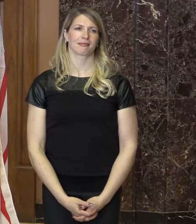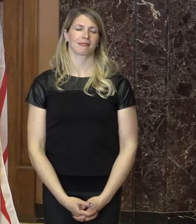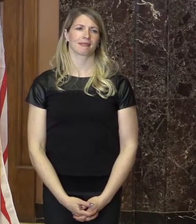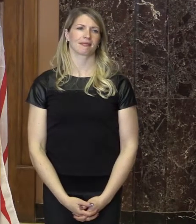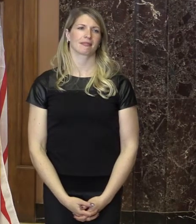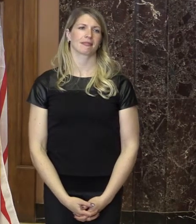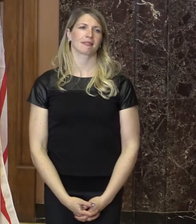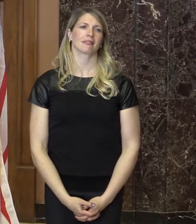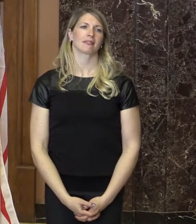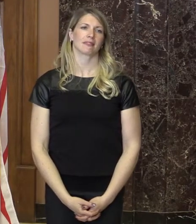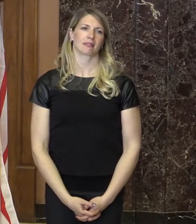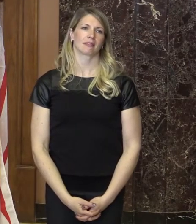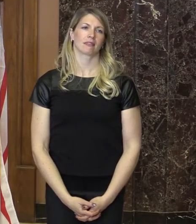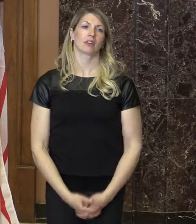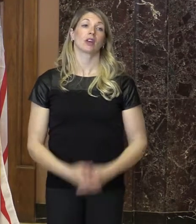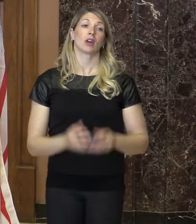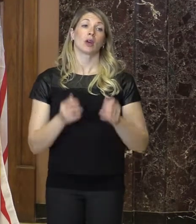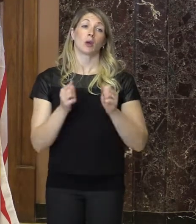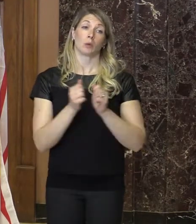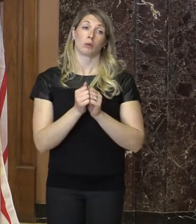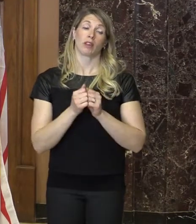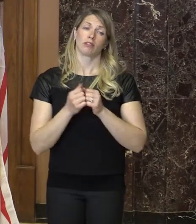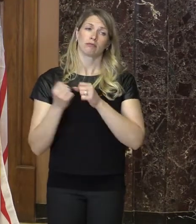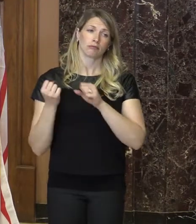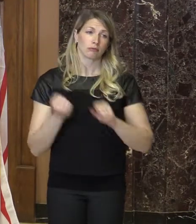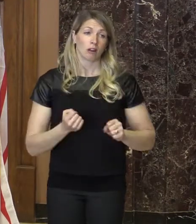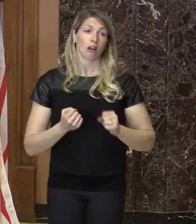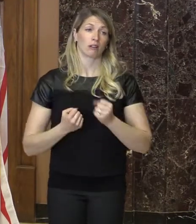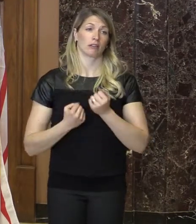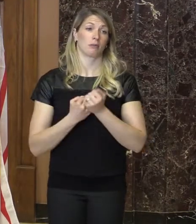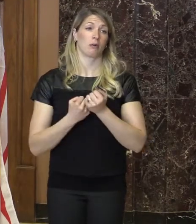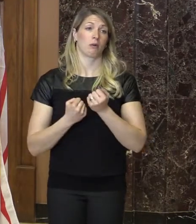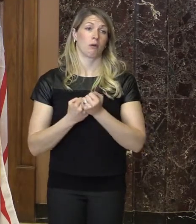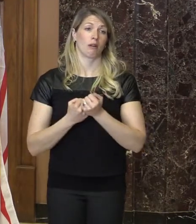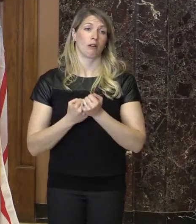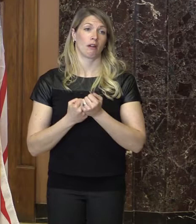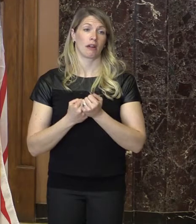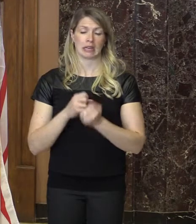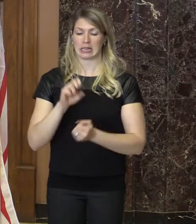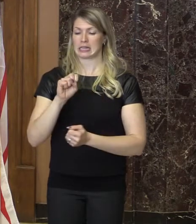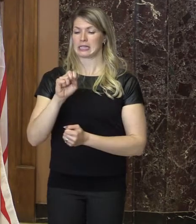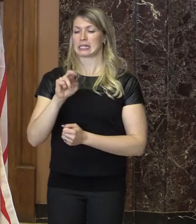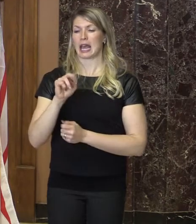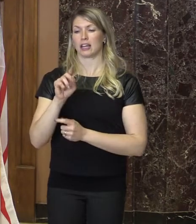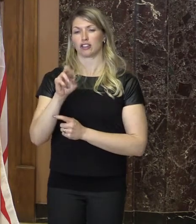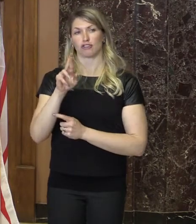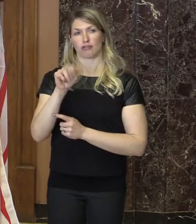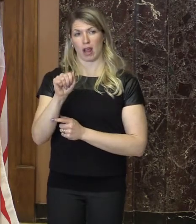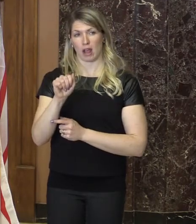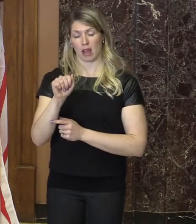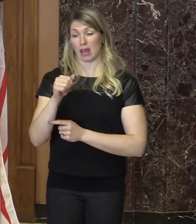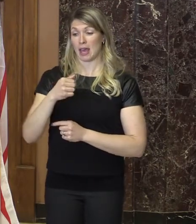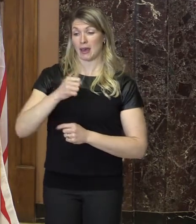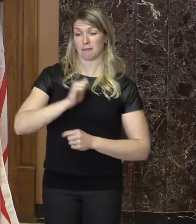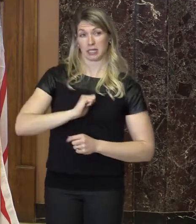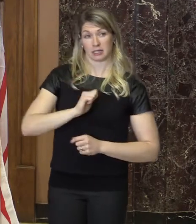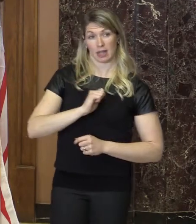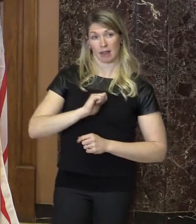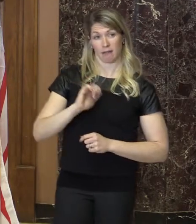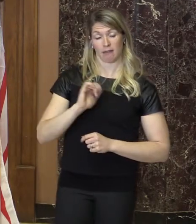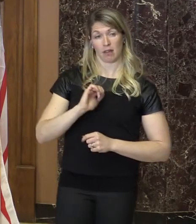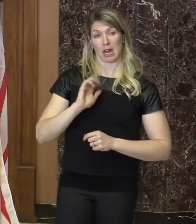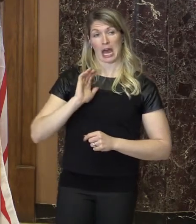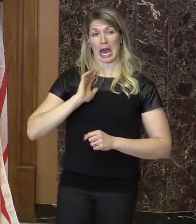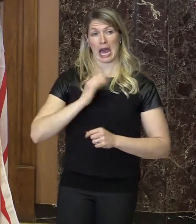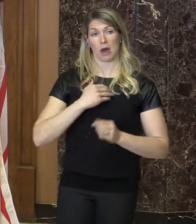With the strong support Sandra received from the town of Carabiner and I received from my hometown